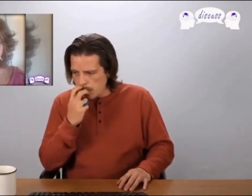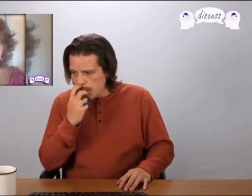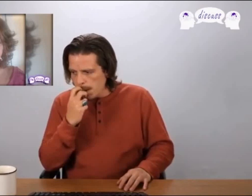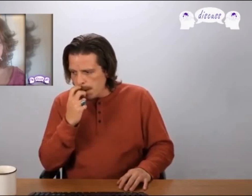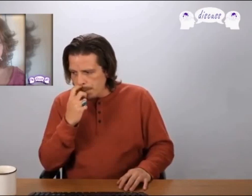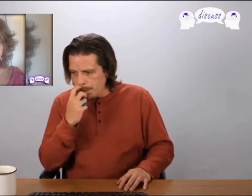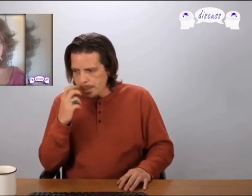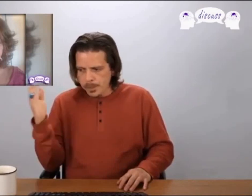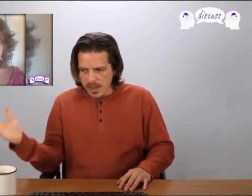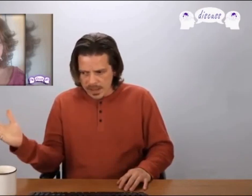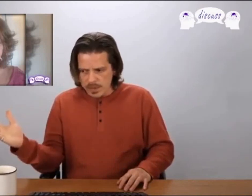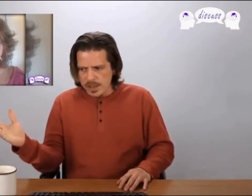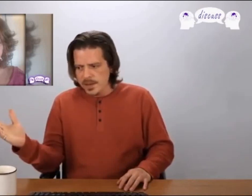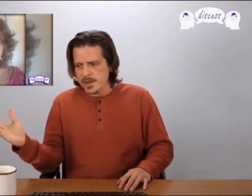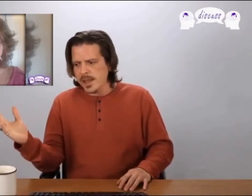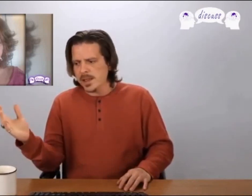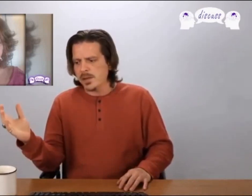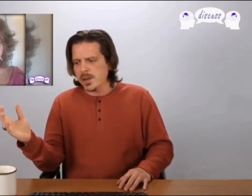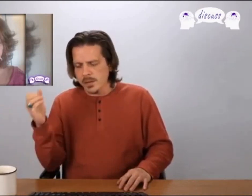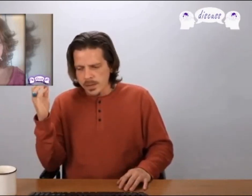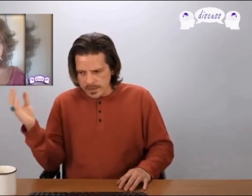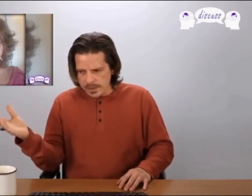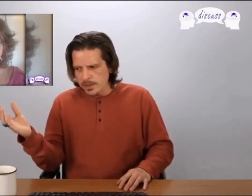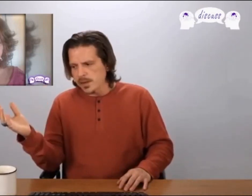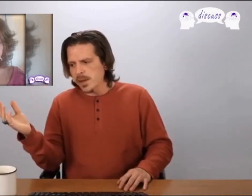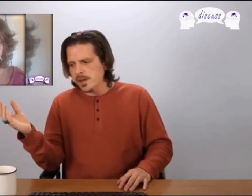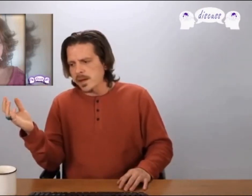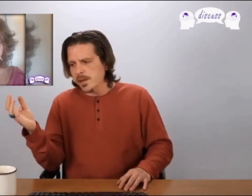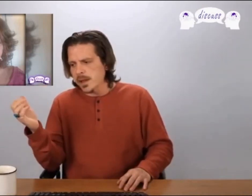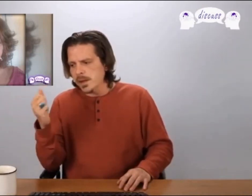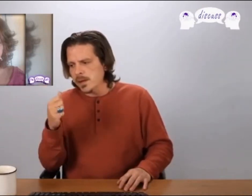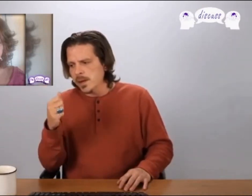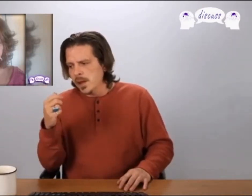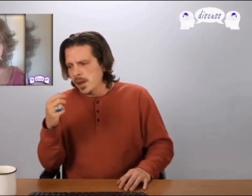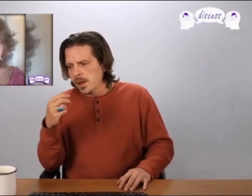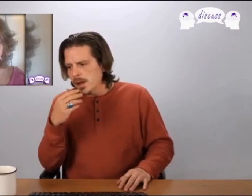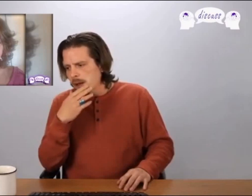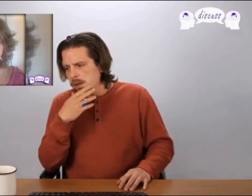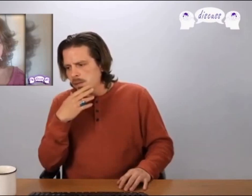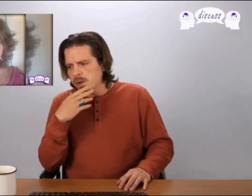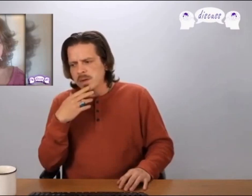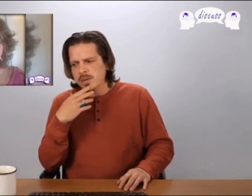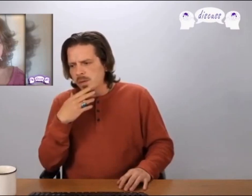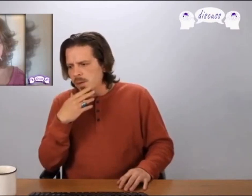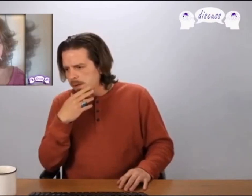he was actually staying out there with them he's named in the arrest affidavit she was arrested